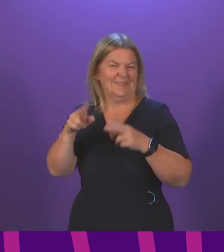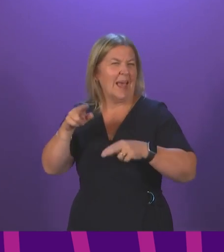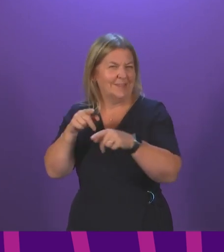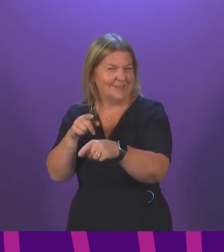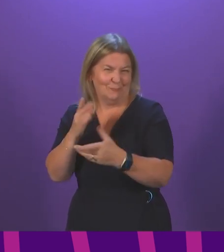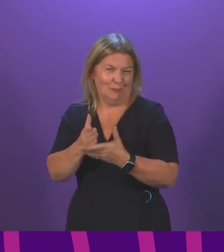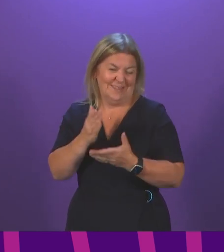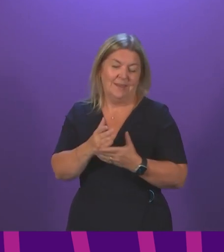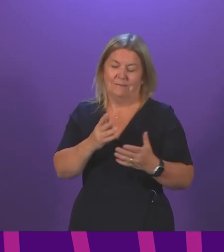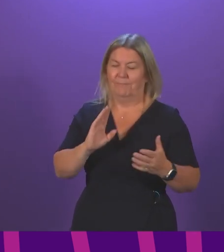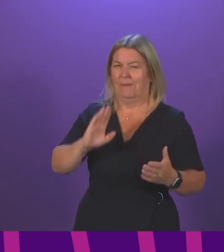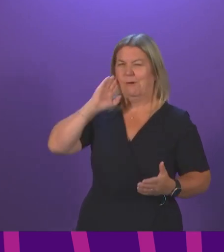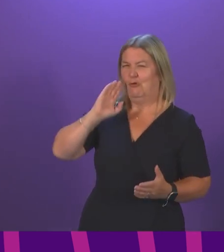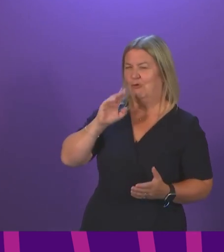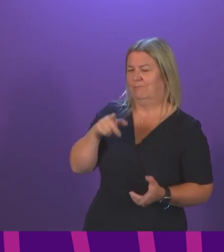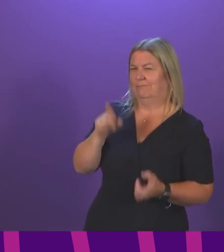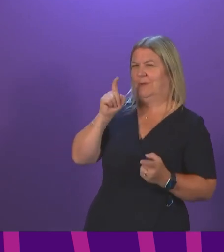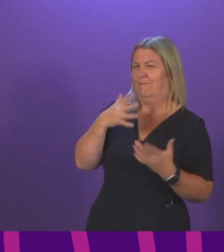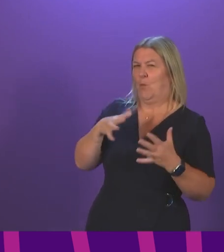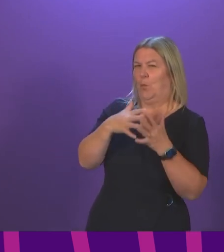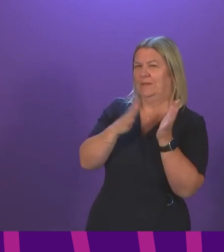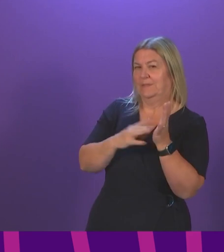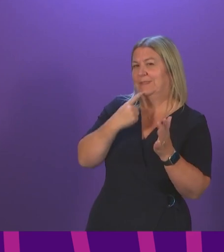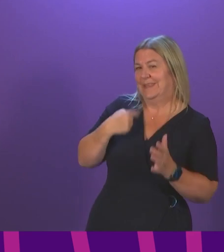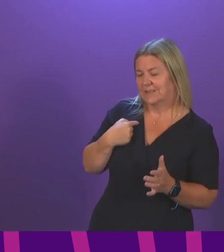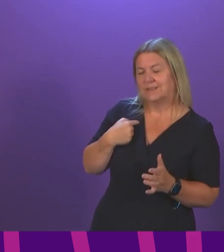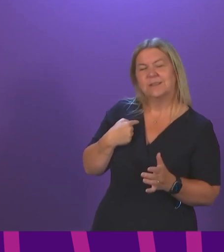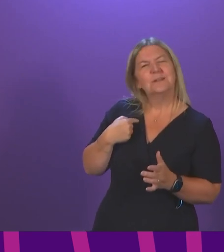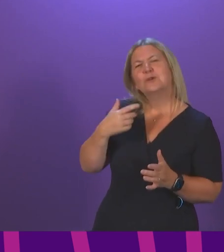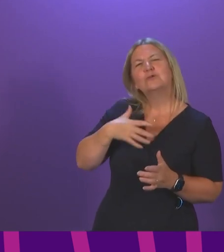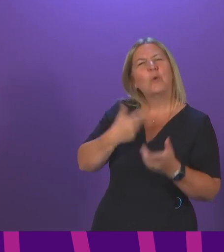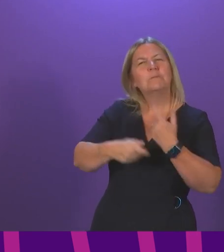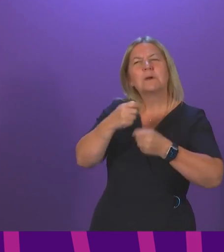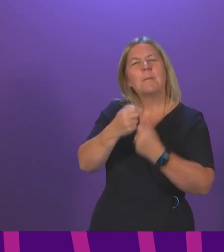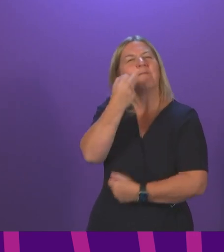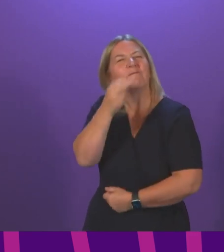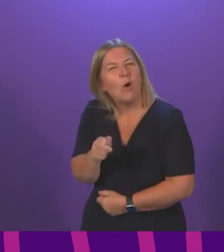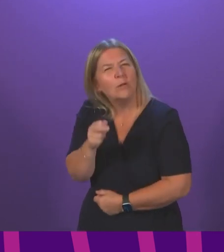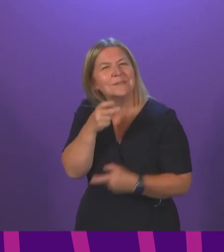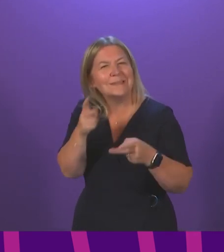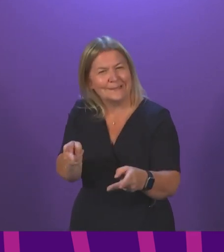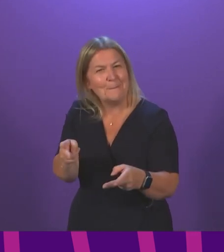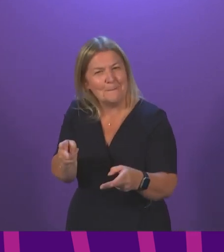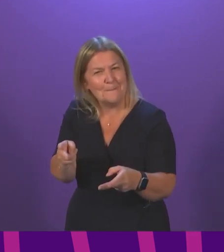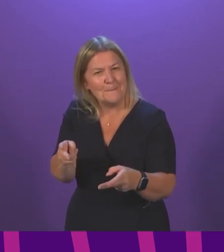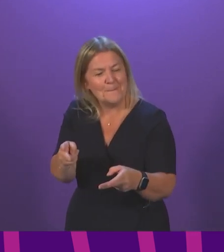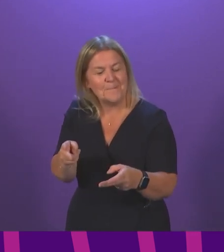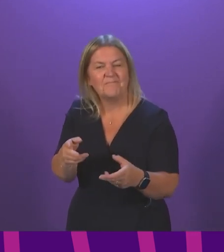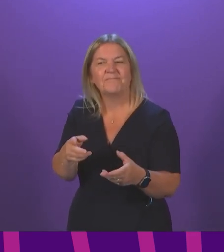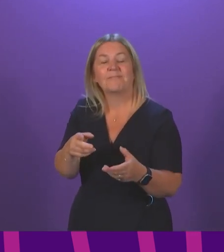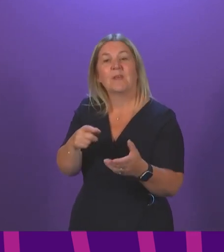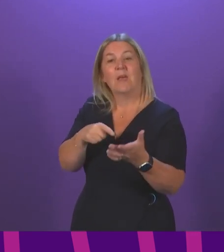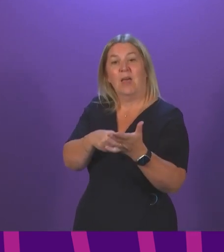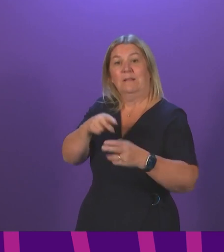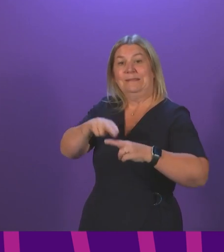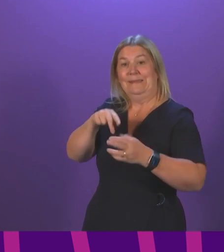we've got to be careful that we don't introduce false security around a system like that. Now, the other point is that